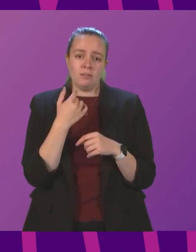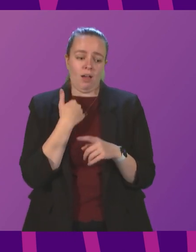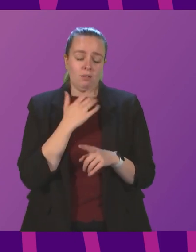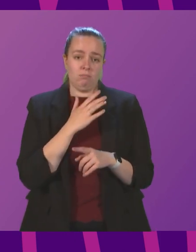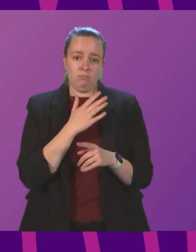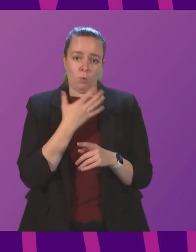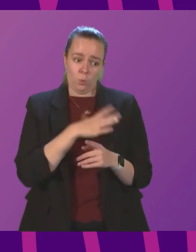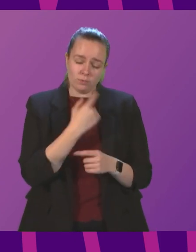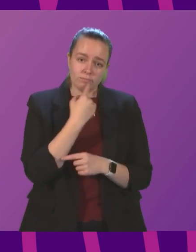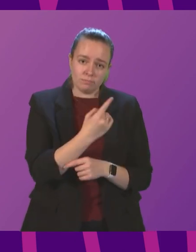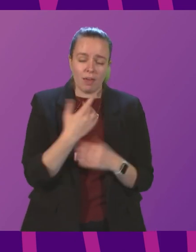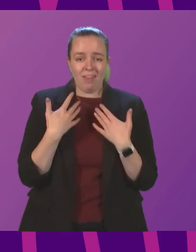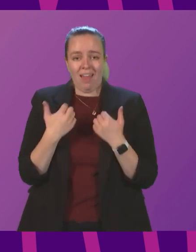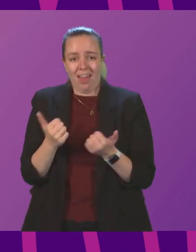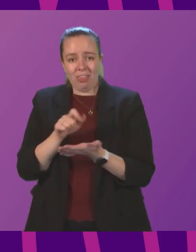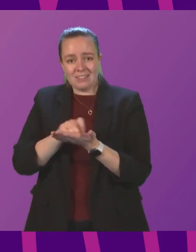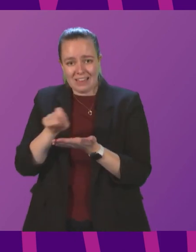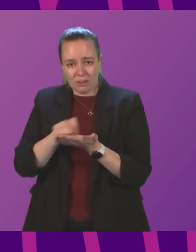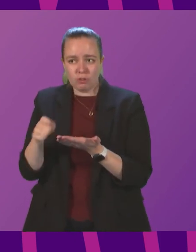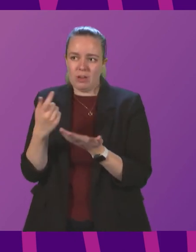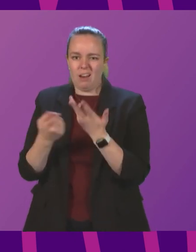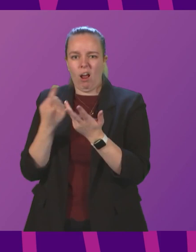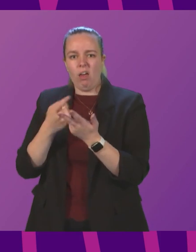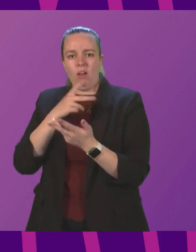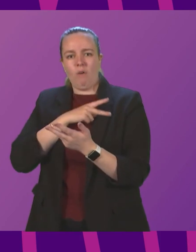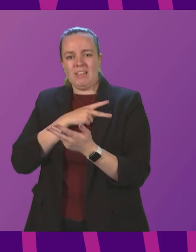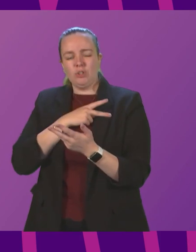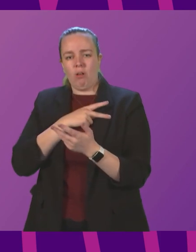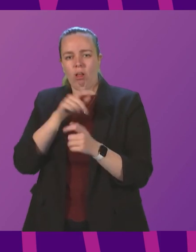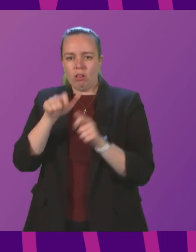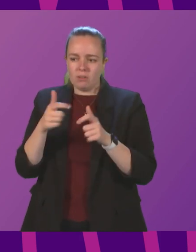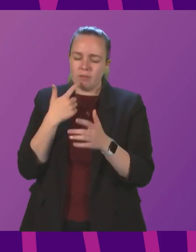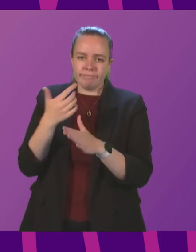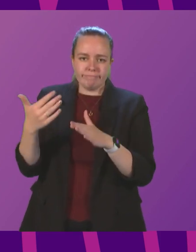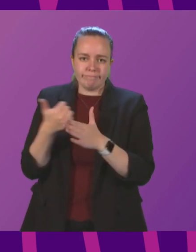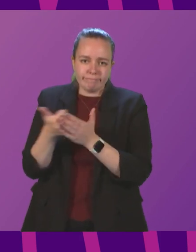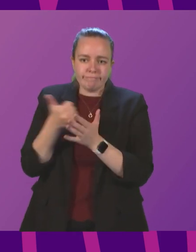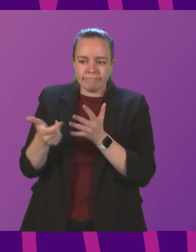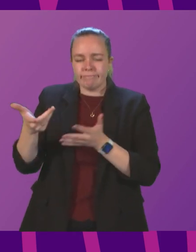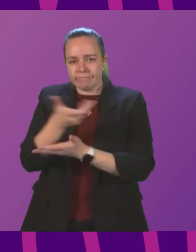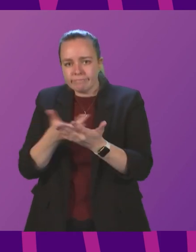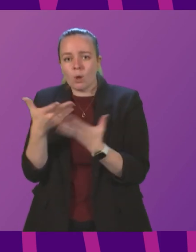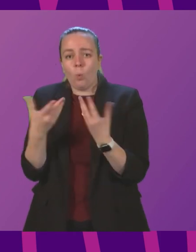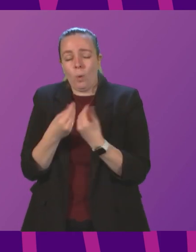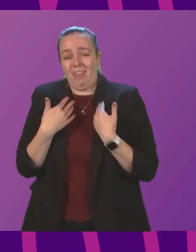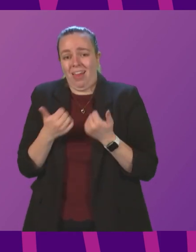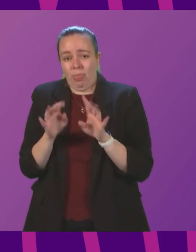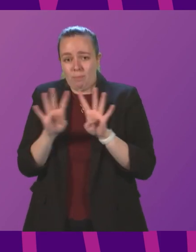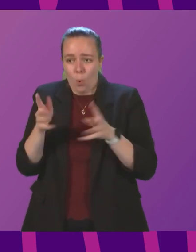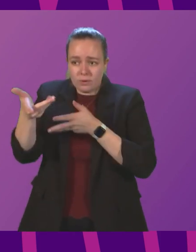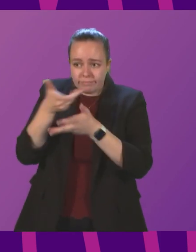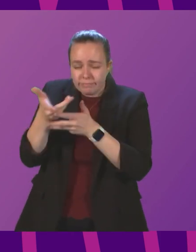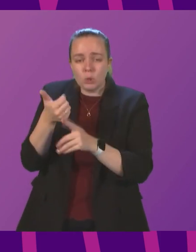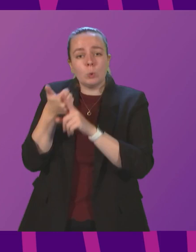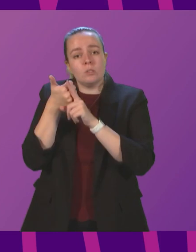assurance that the Health Secretary and officials are in active dialogue on an ongoing basis with health boards to offer